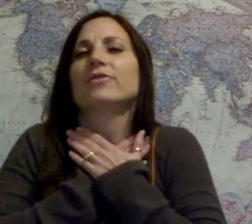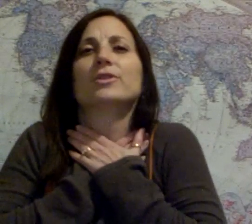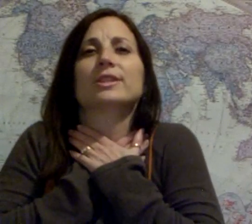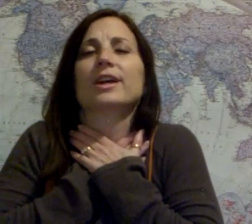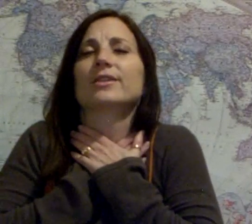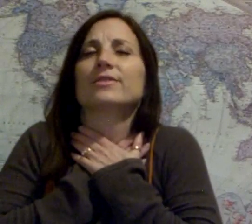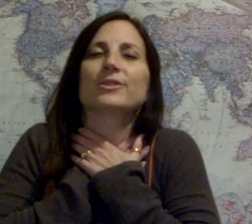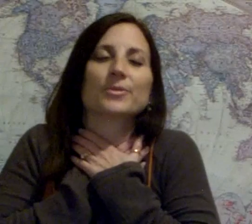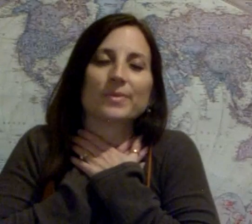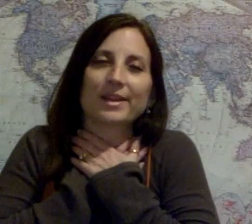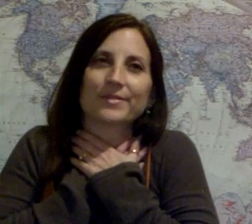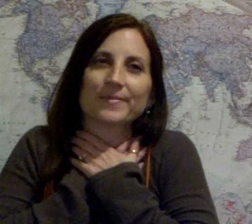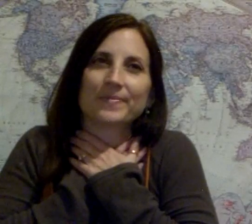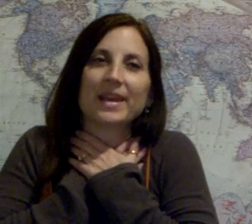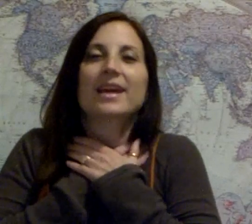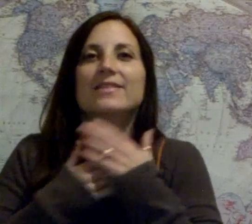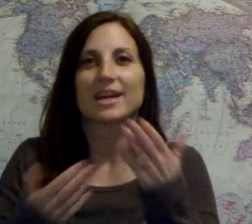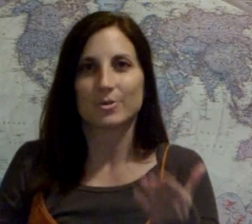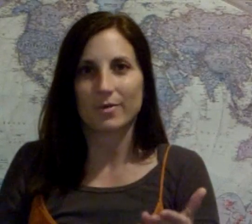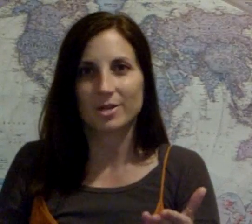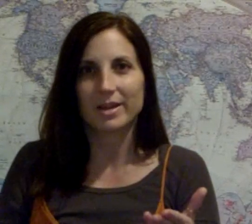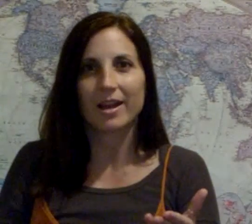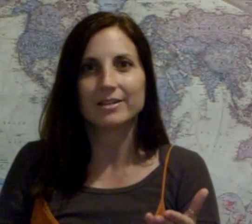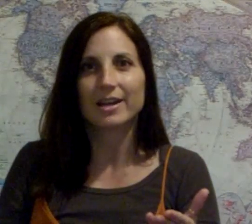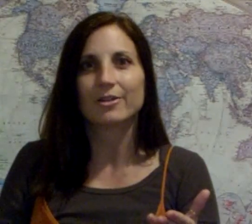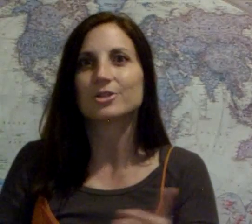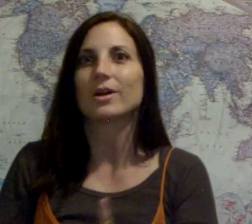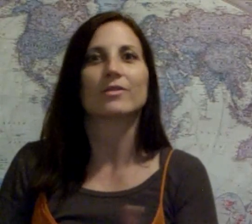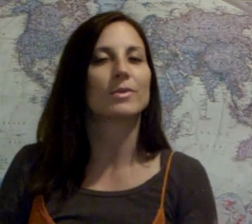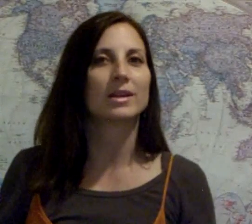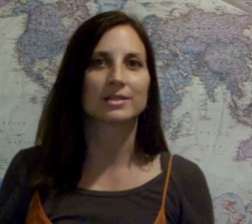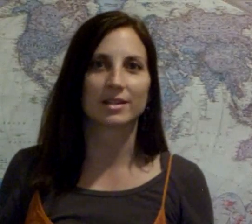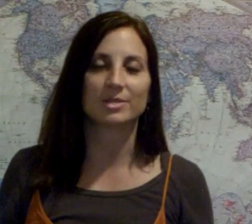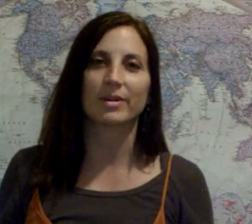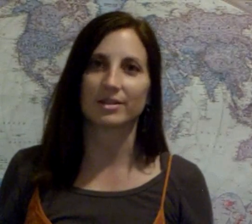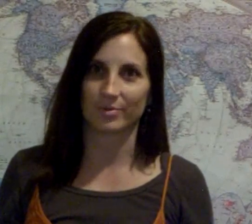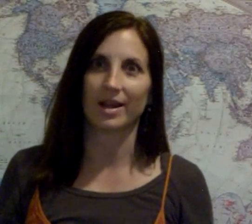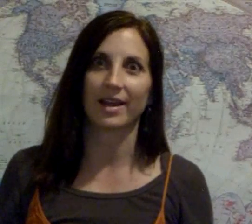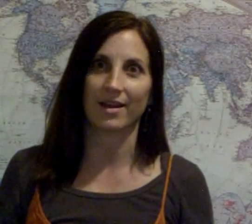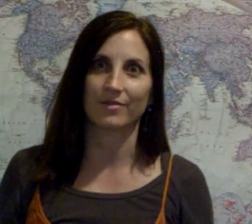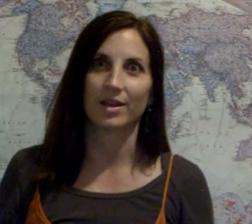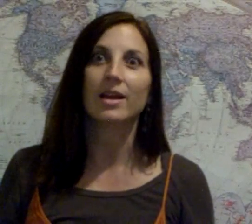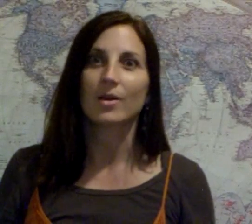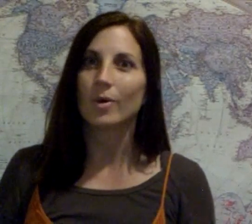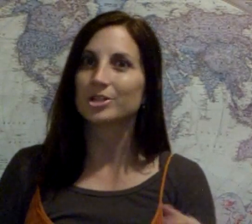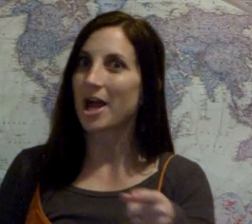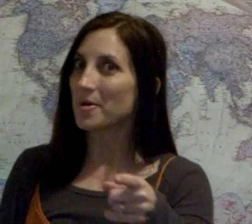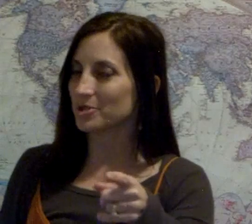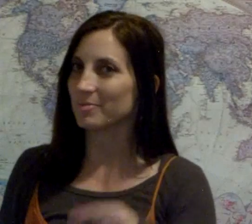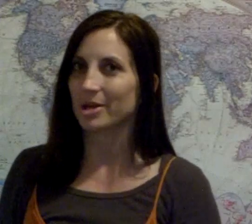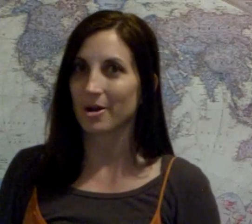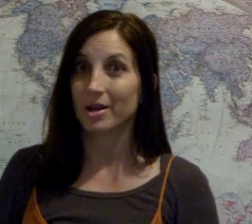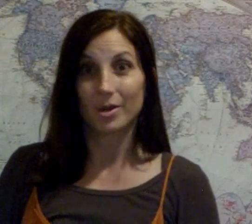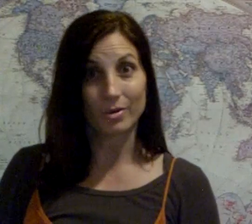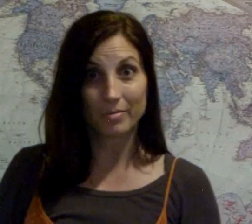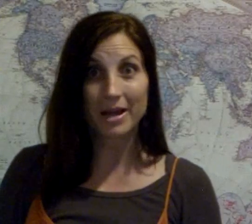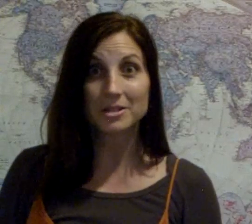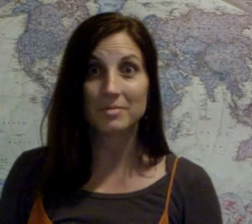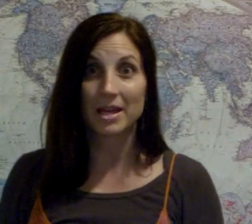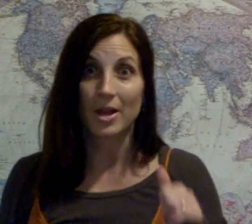first love, the reef. That's why I want to be caretaker, so everyone else can experience what I have. Watch out, G.B.R., we're about to be